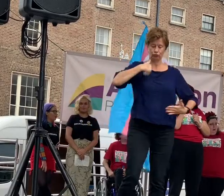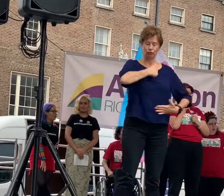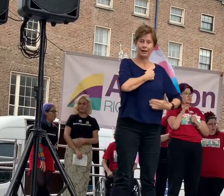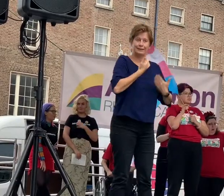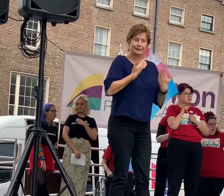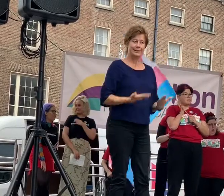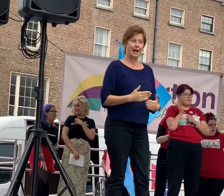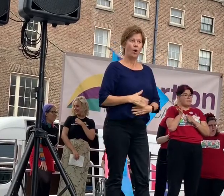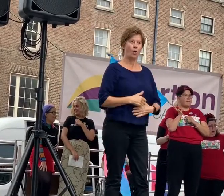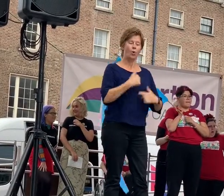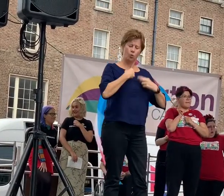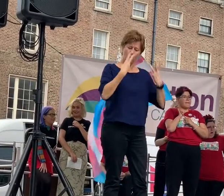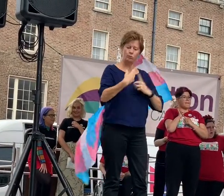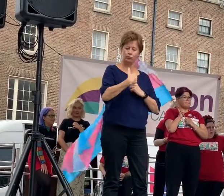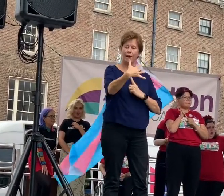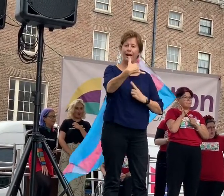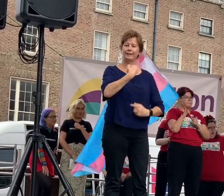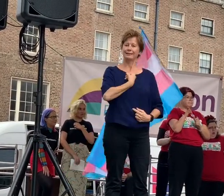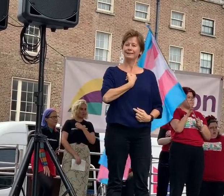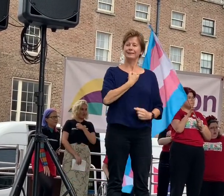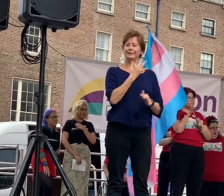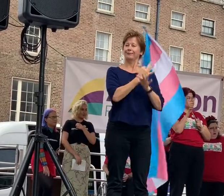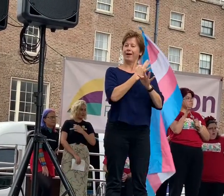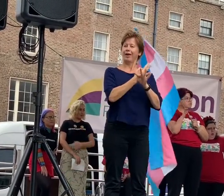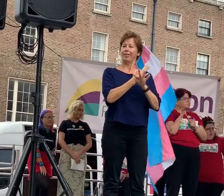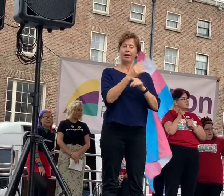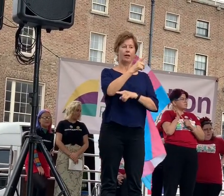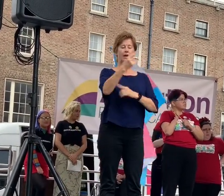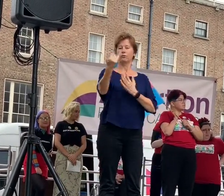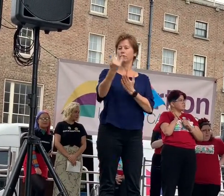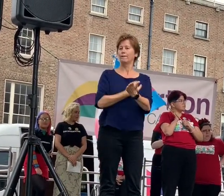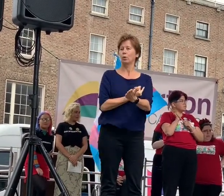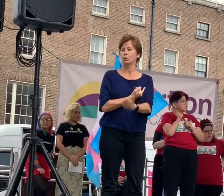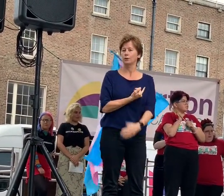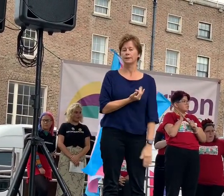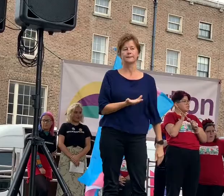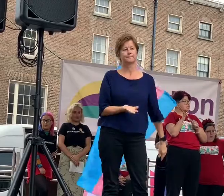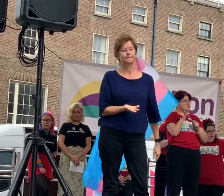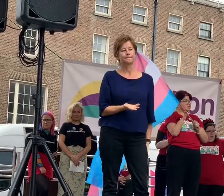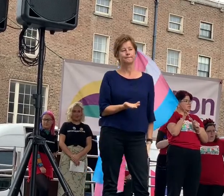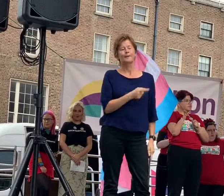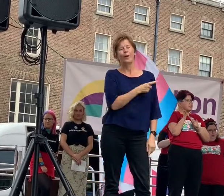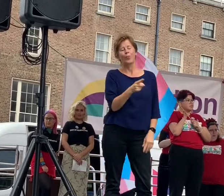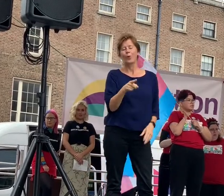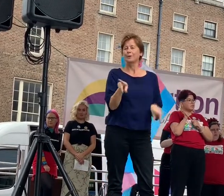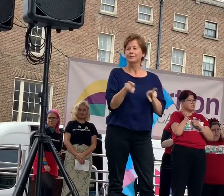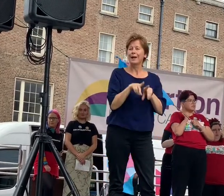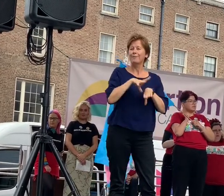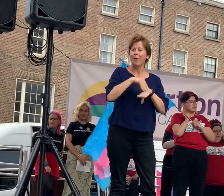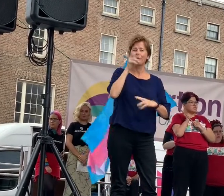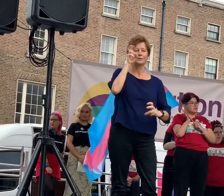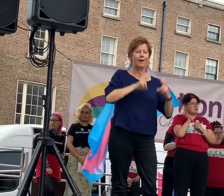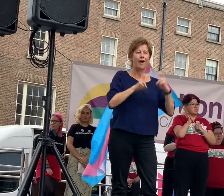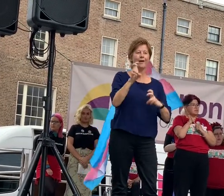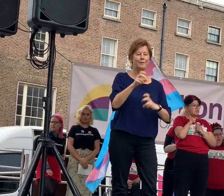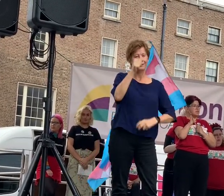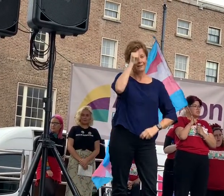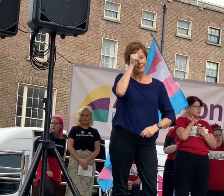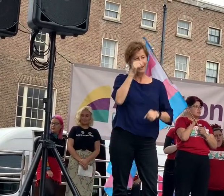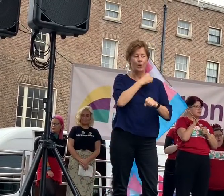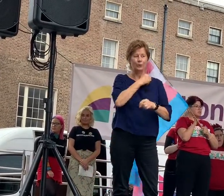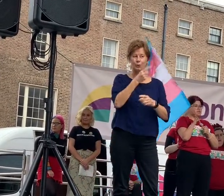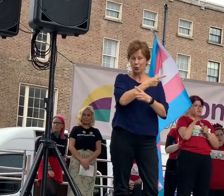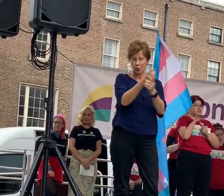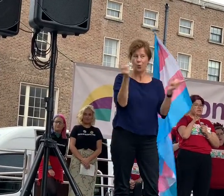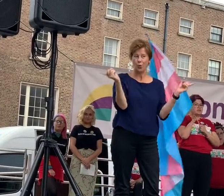because of his reproductive choices. Aren't these arguments familiar to you? Isn't this about self-determination and